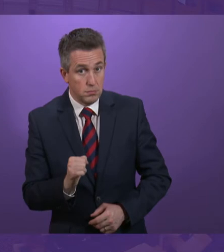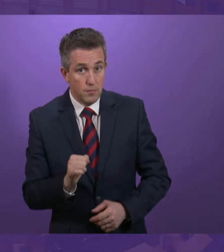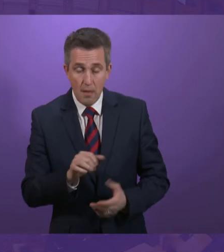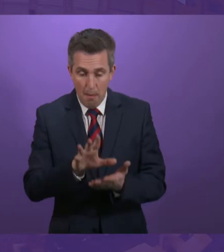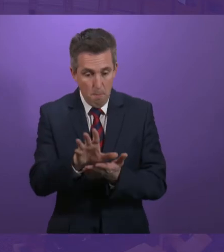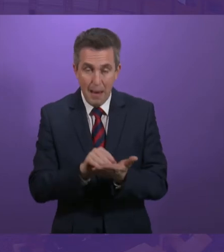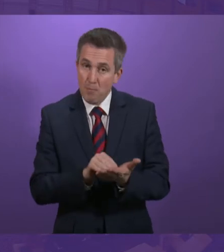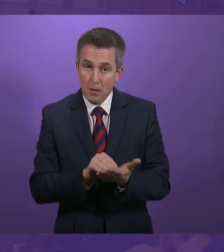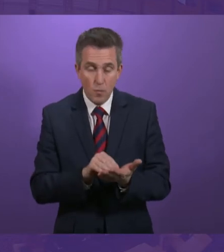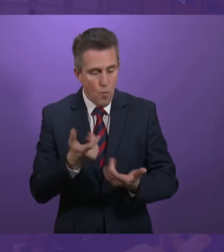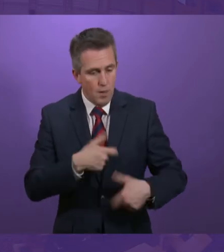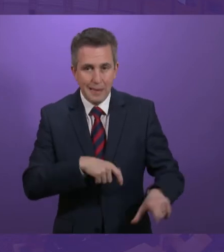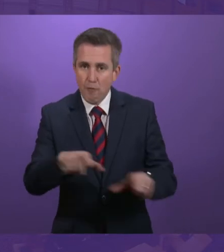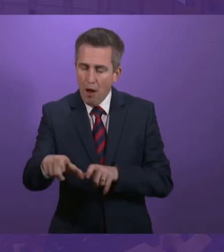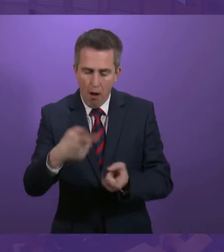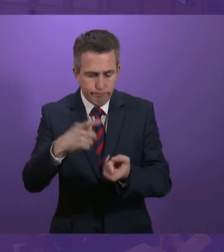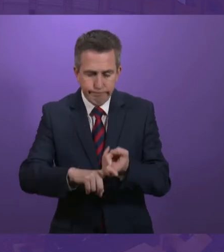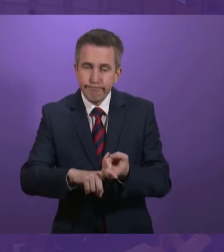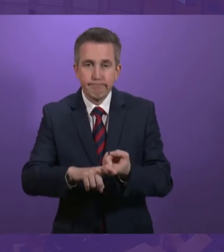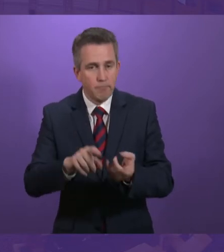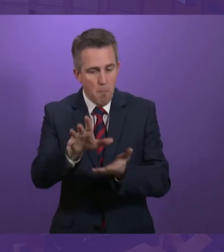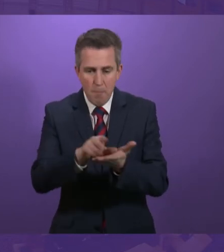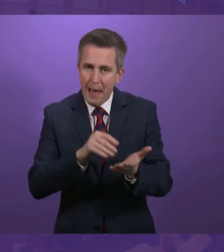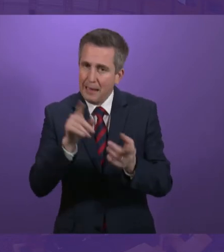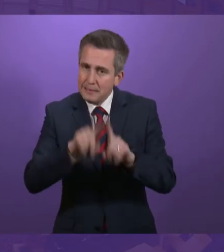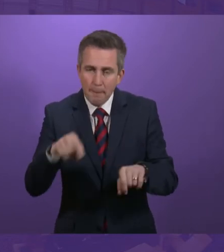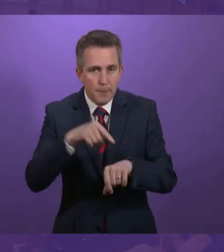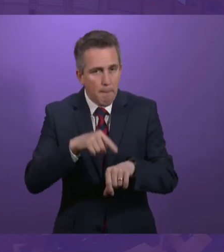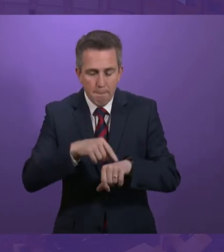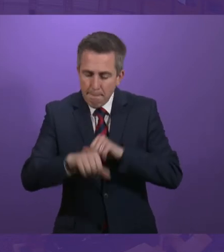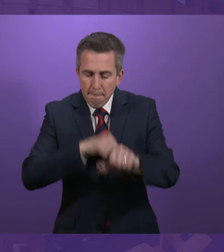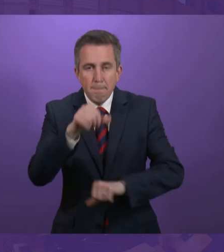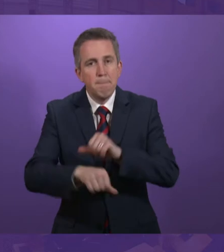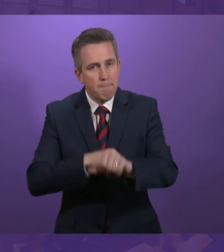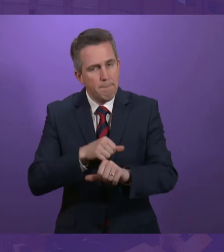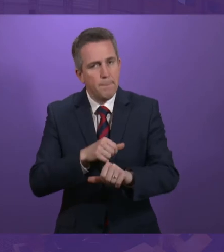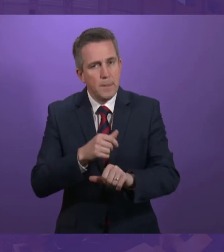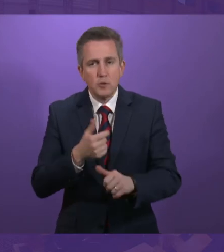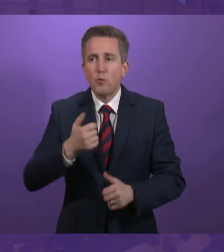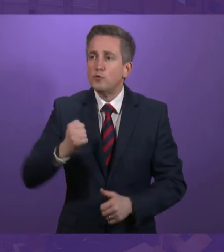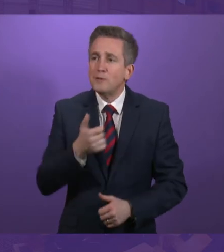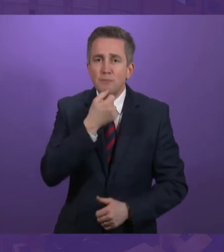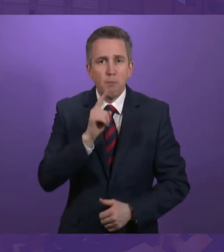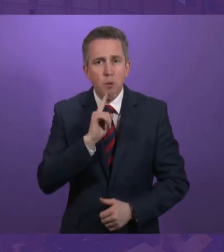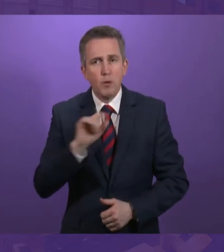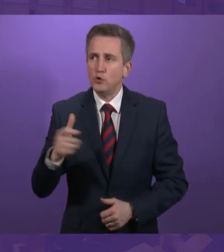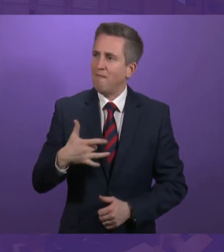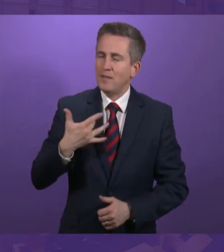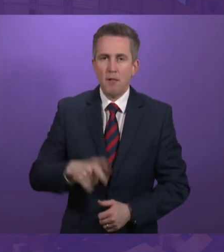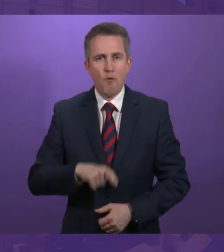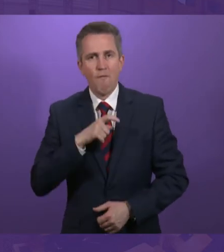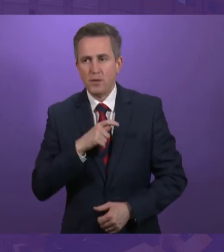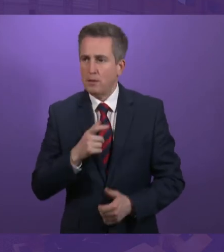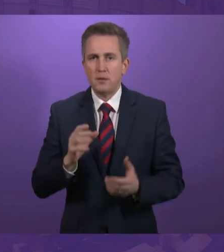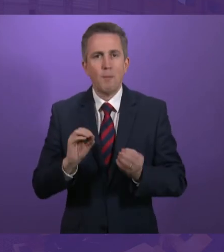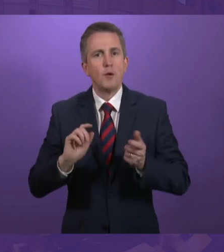they'll get the right money at the right time. And that's very, very important reassurance for people to have, as well as the fact that